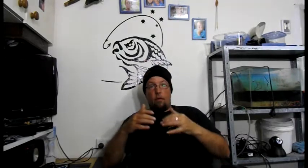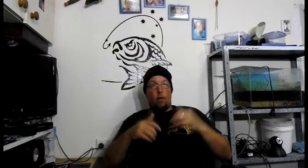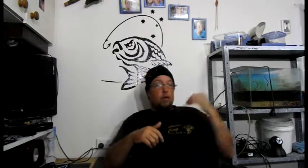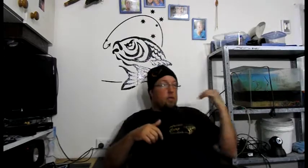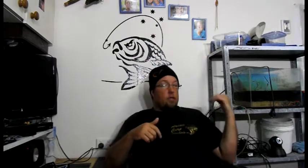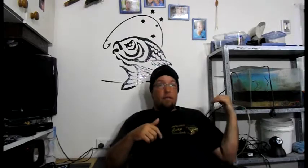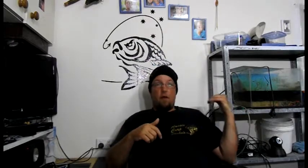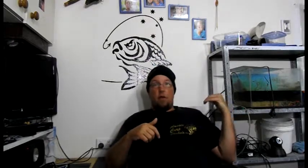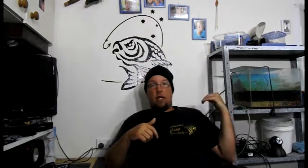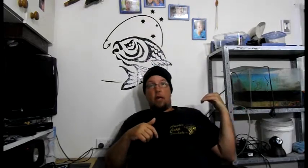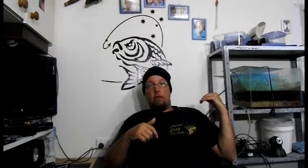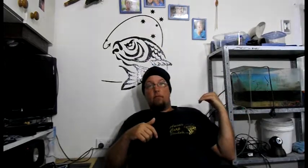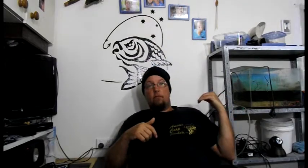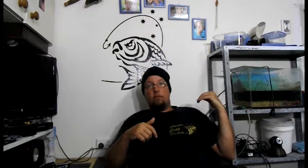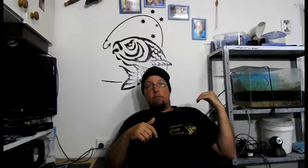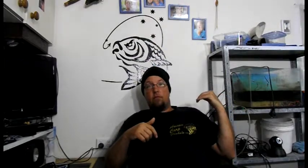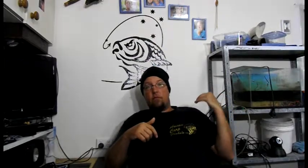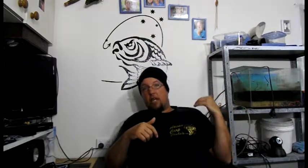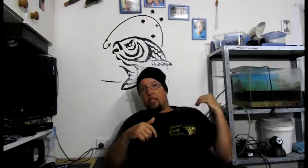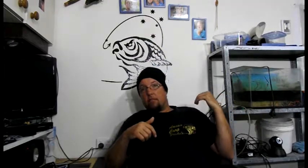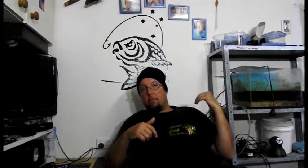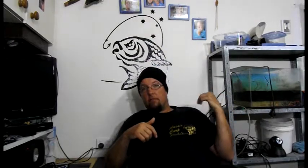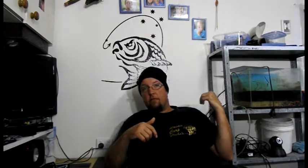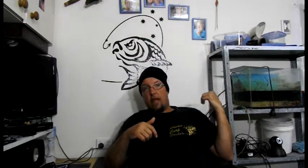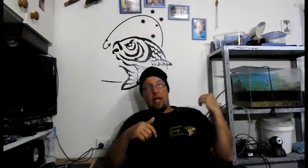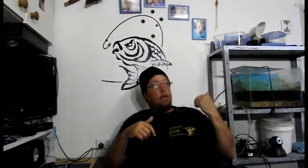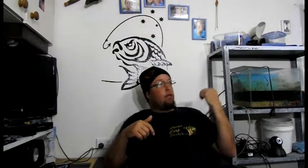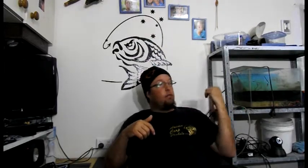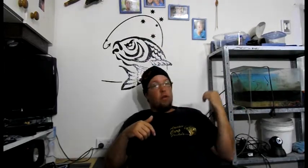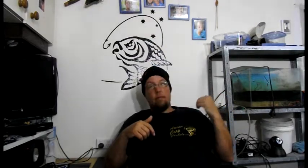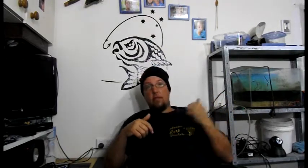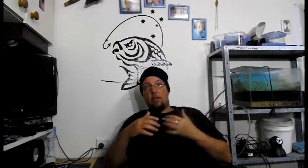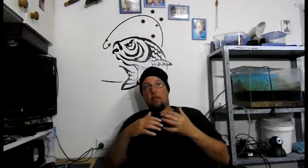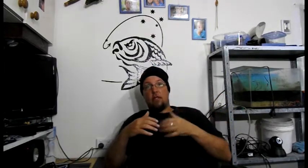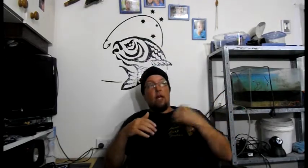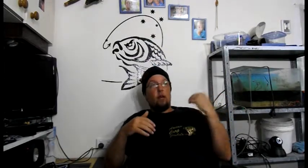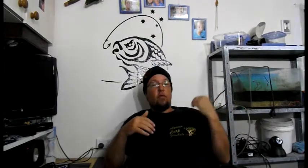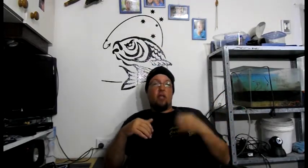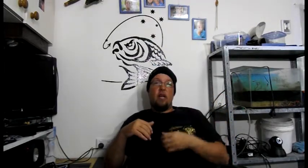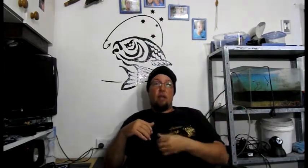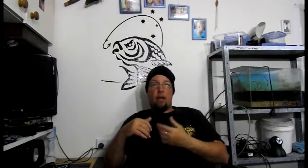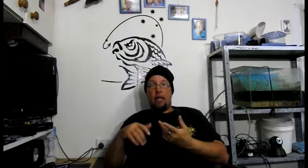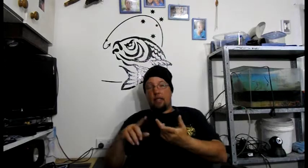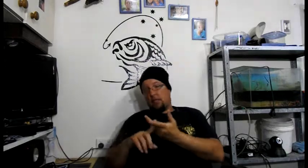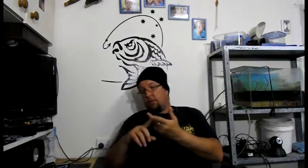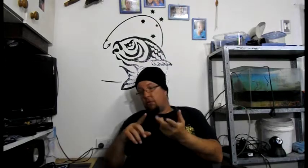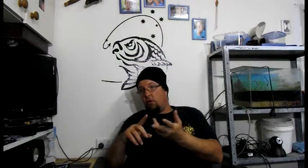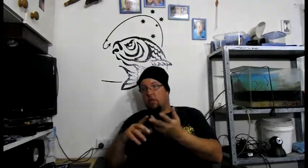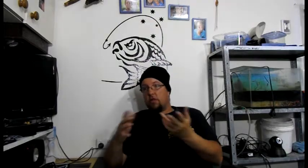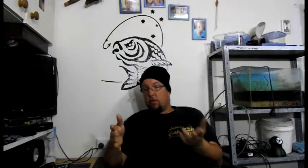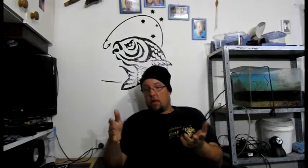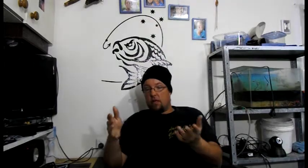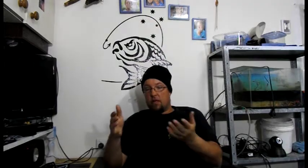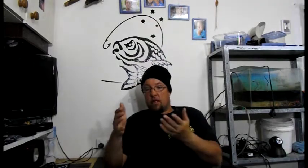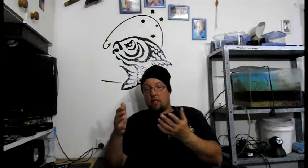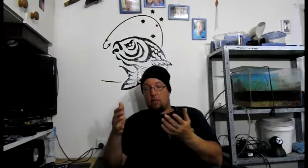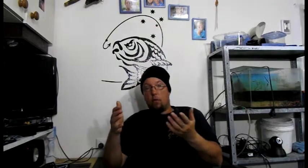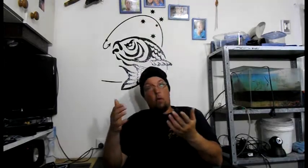Whereas if I want to go chasing flathead and brim and things like that. I've got to take bait such as prawns and all that sort of thing. Or